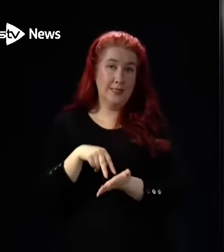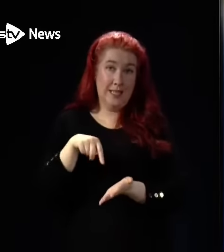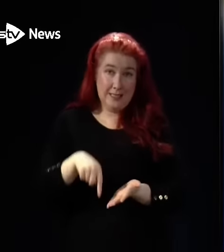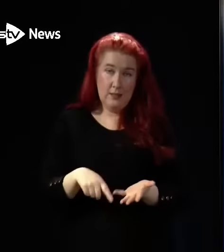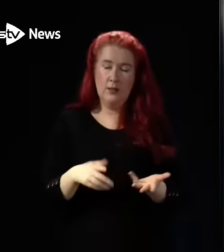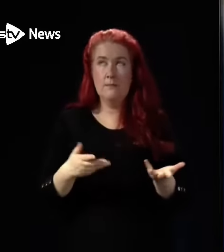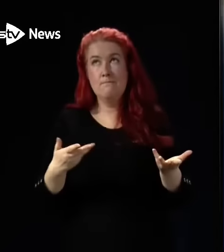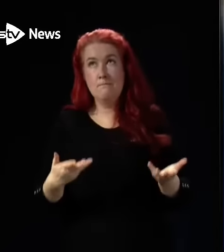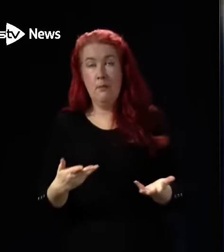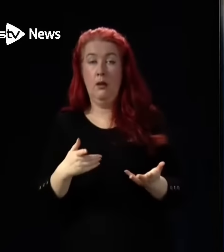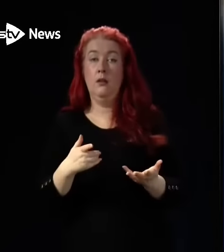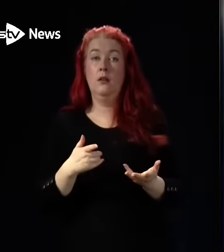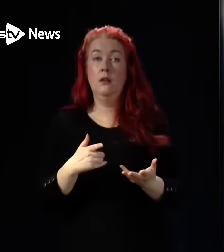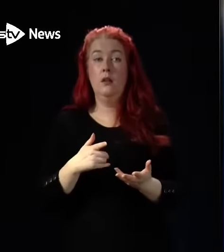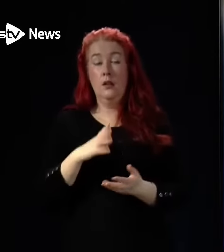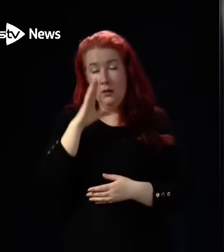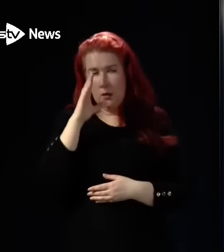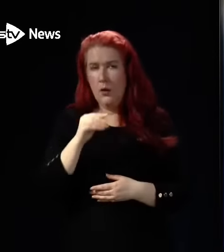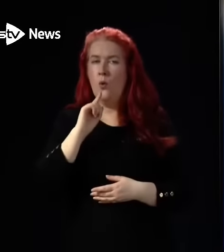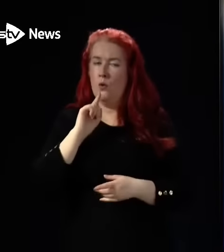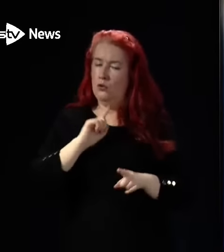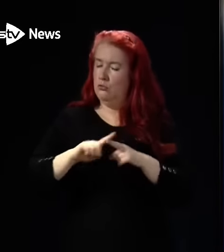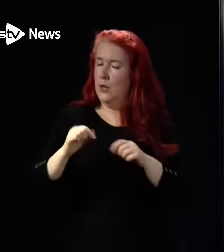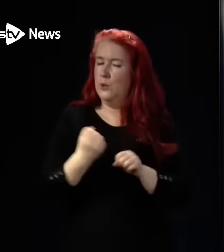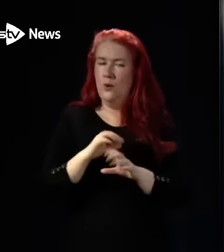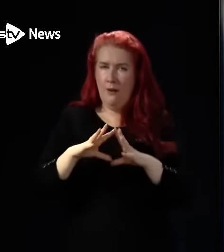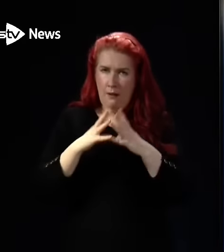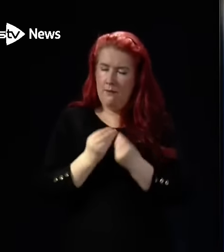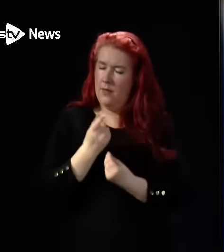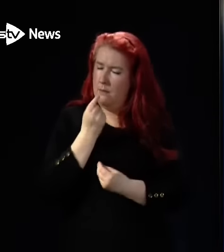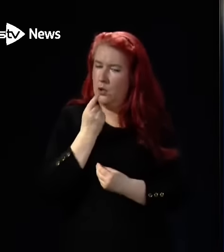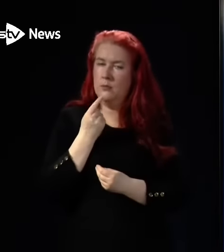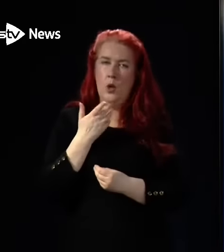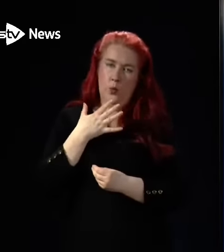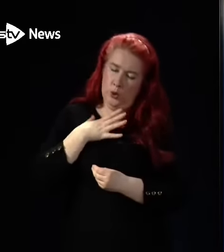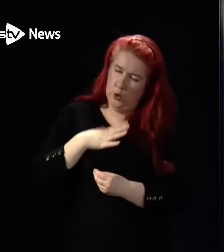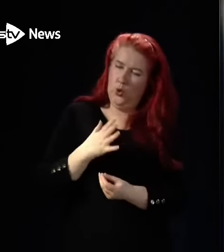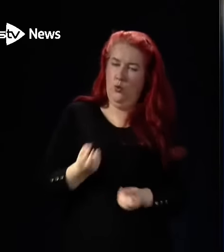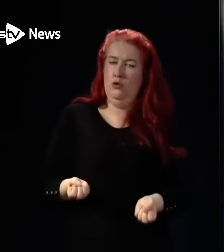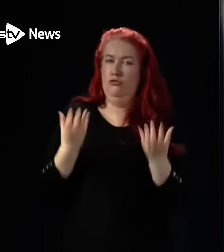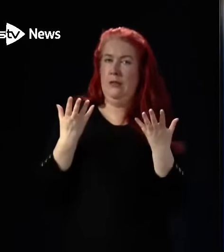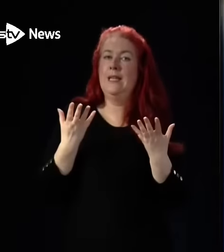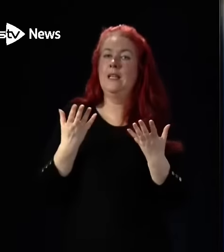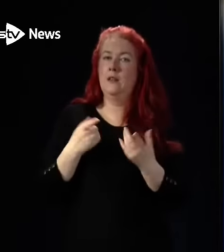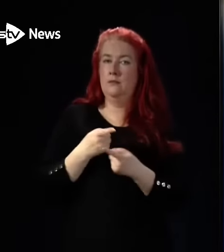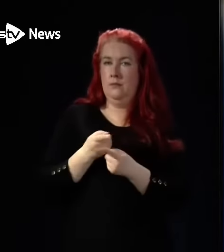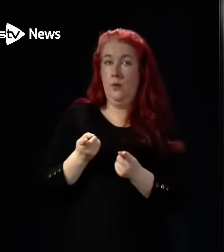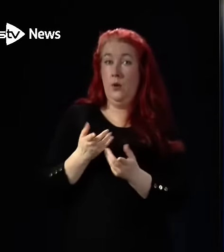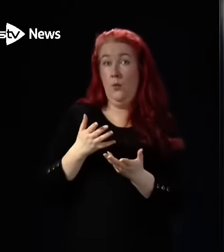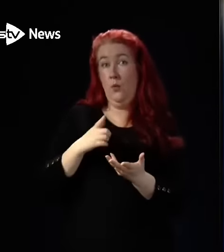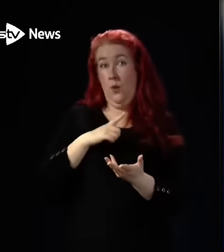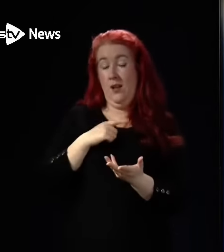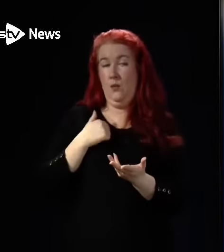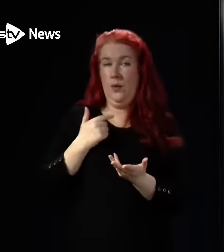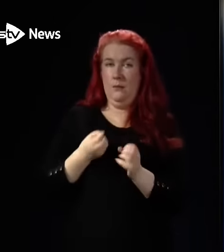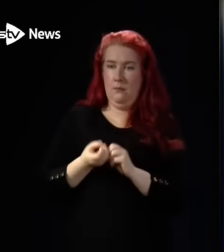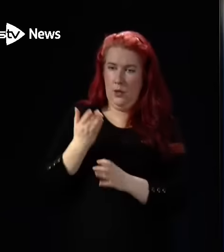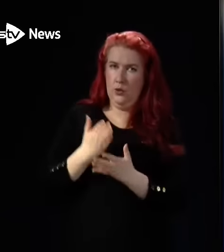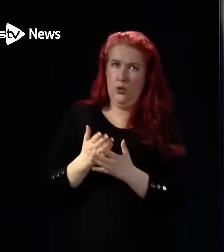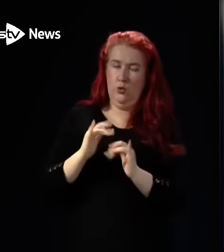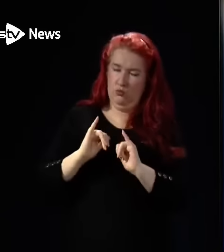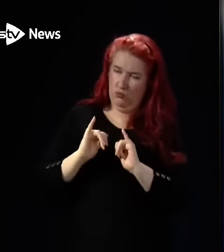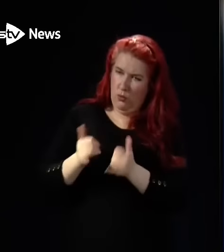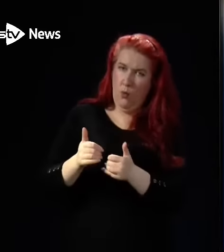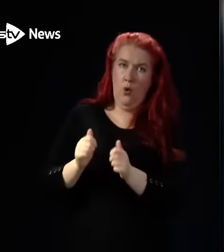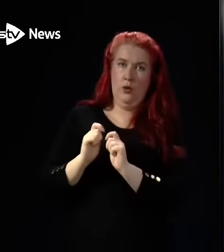absolutely give an assurance of is that we will continue to do everything we can to avert industrial action by making sure that we are rewarding